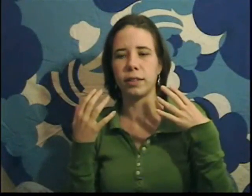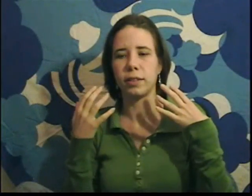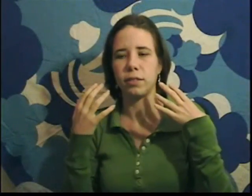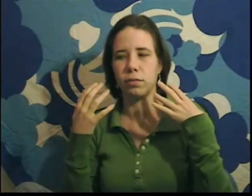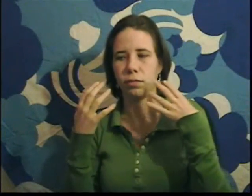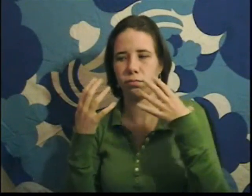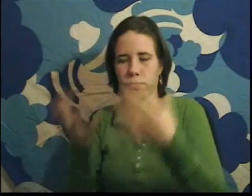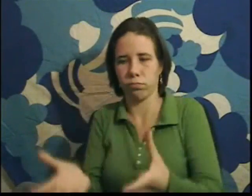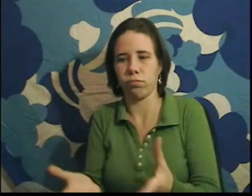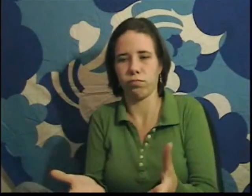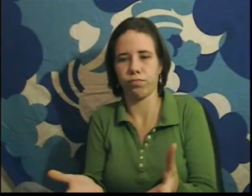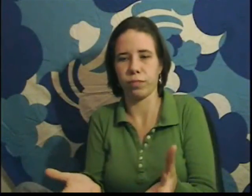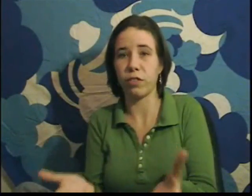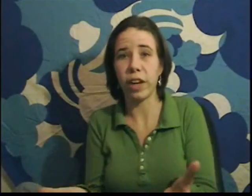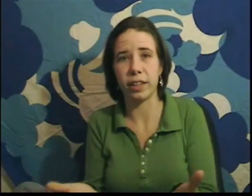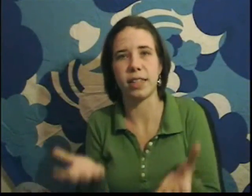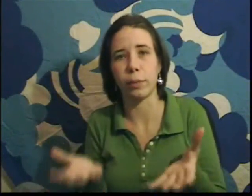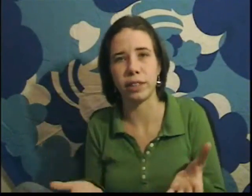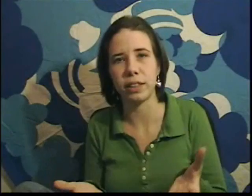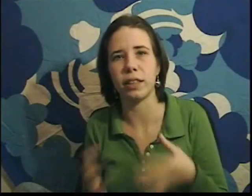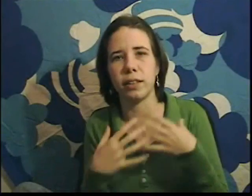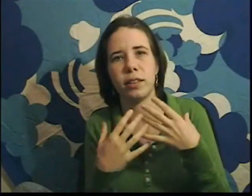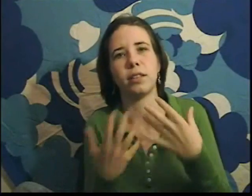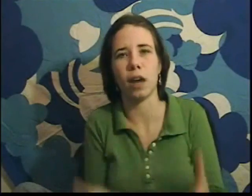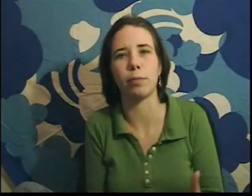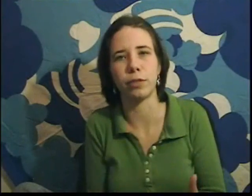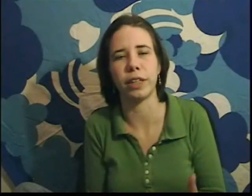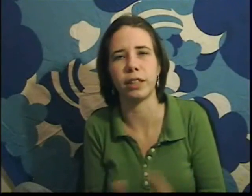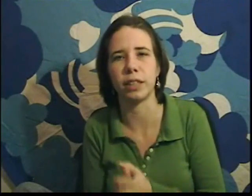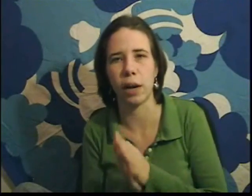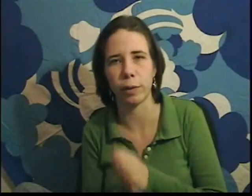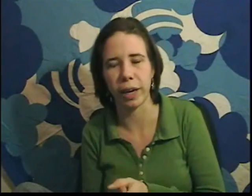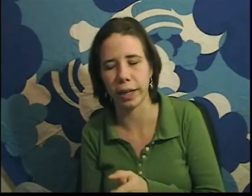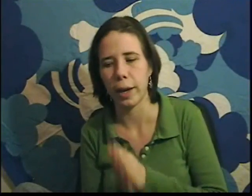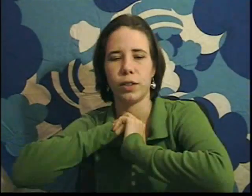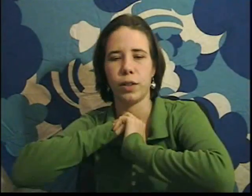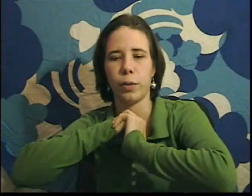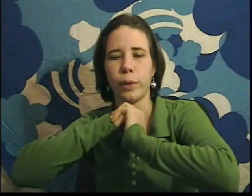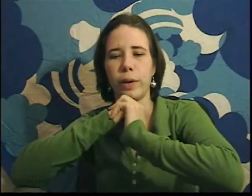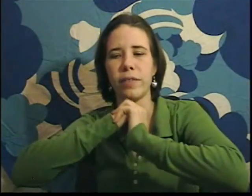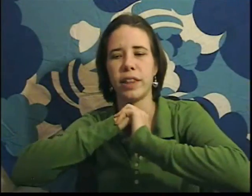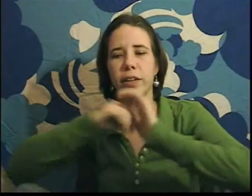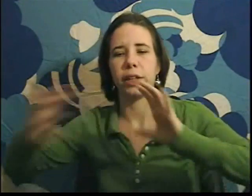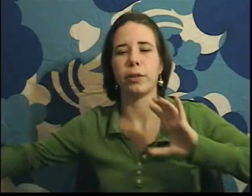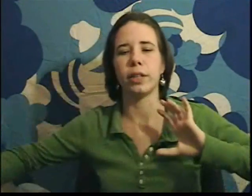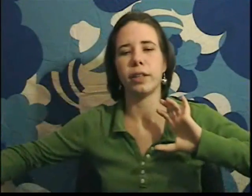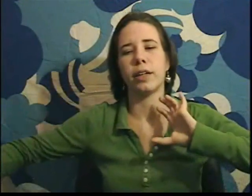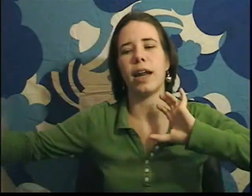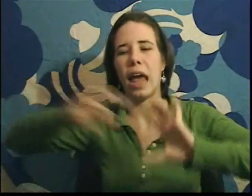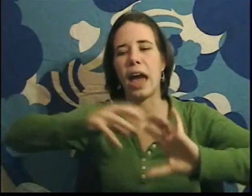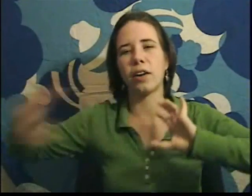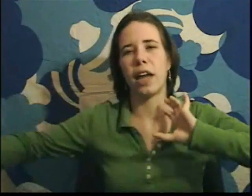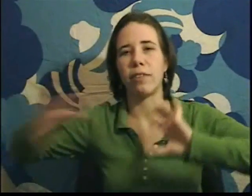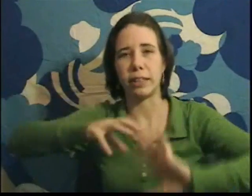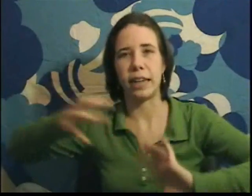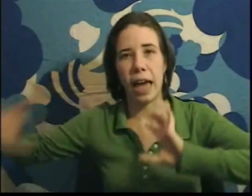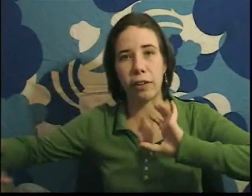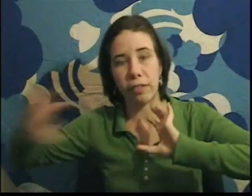events that we see, these observations that we make? When you have a theory, you can add on evidence and add on